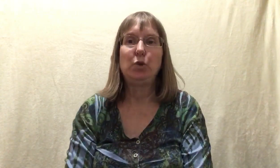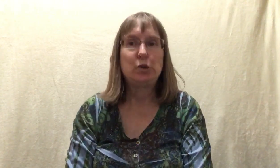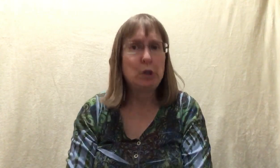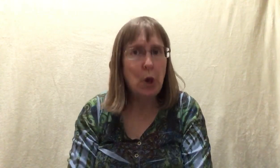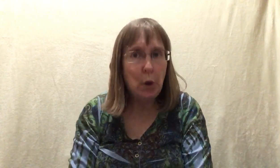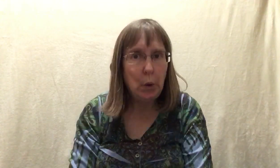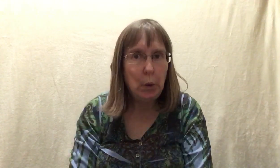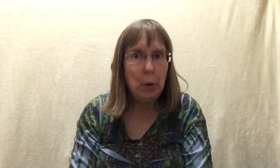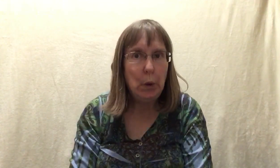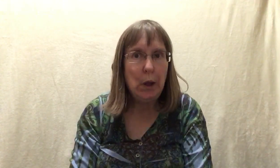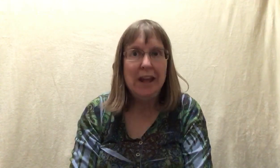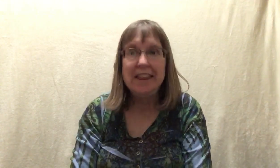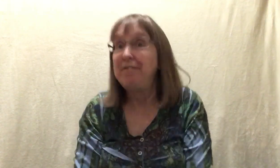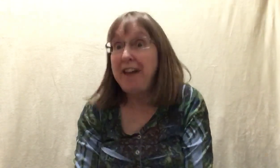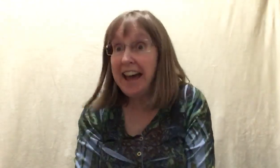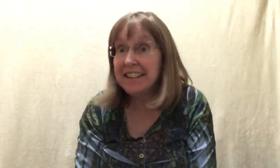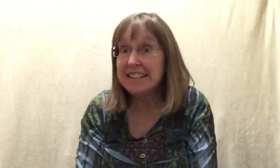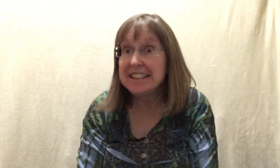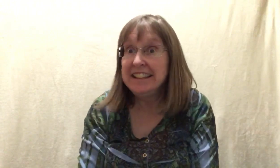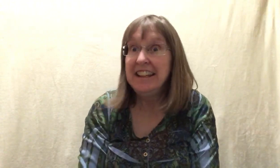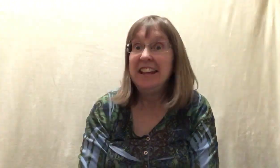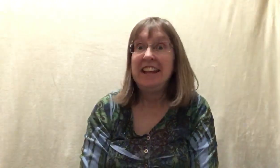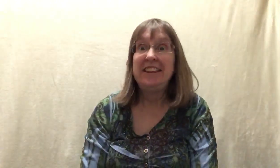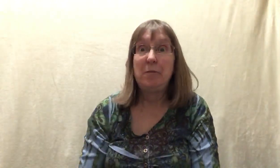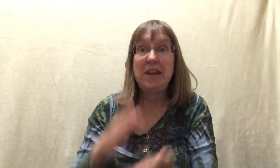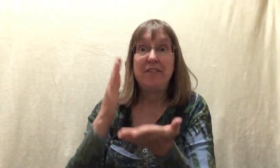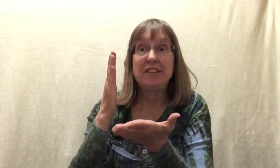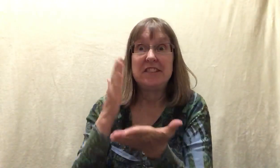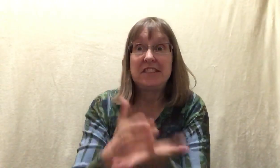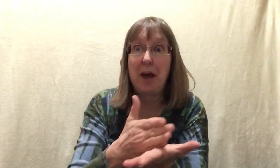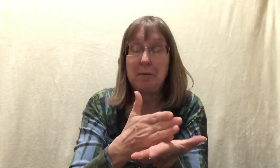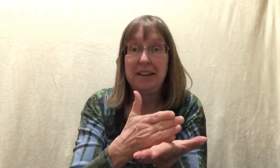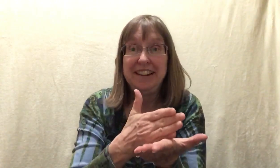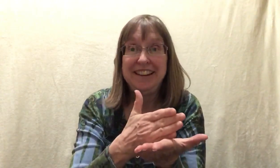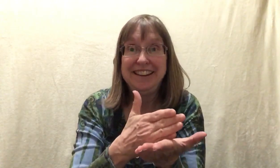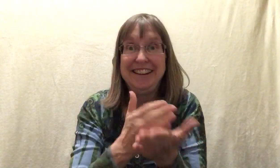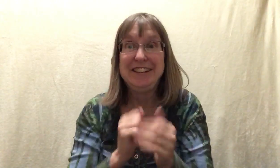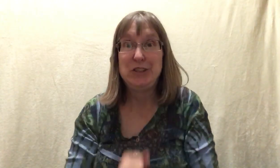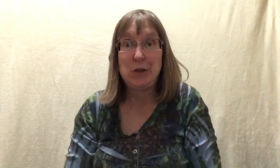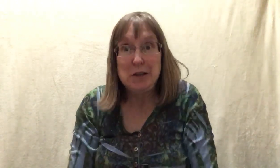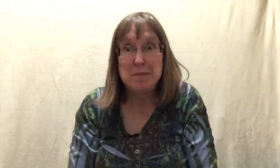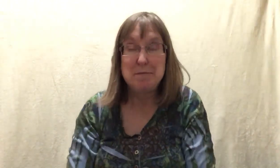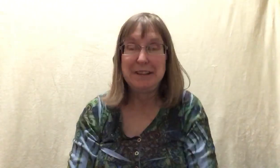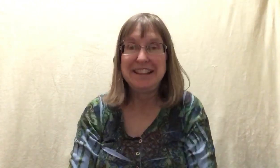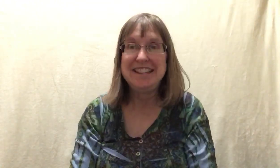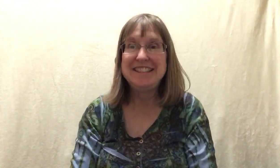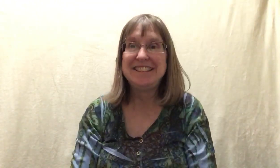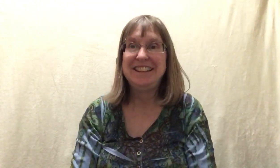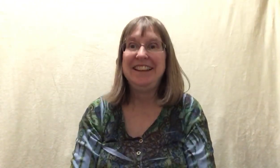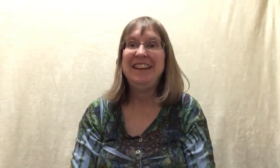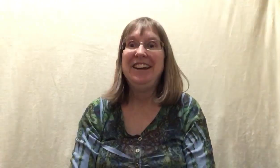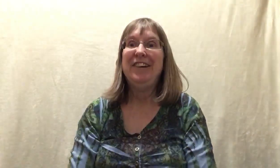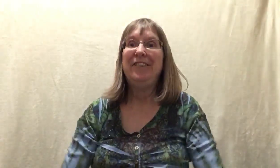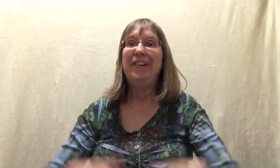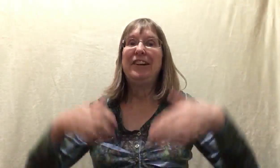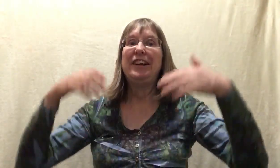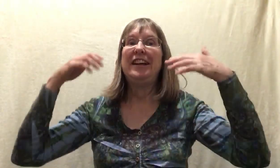slow, then fast, and then we have to stop. Join me please. We're gonna